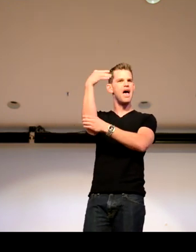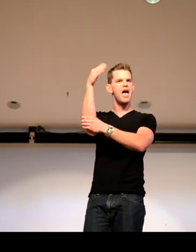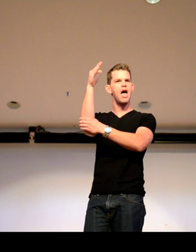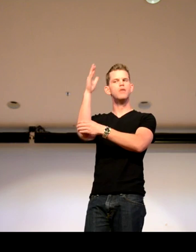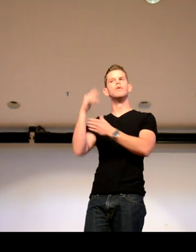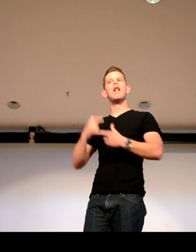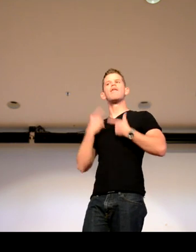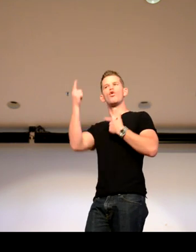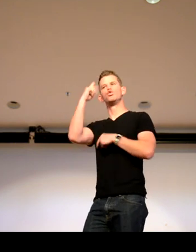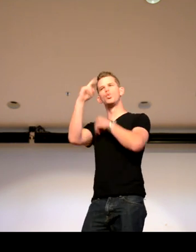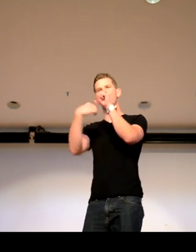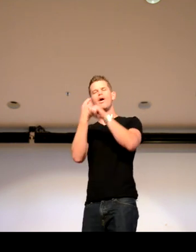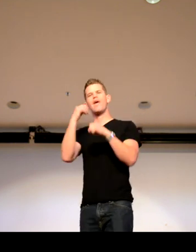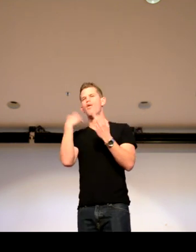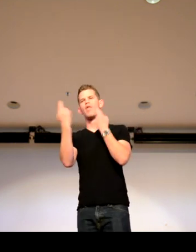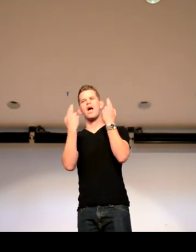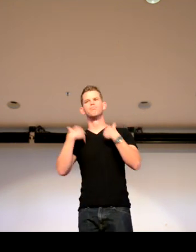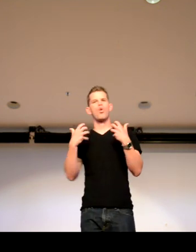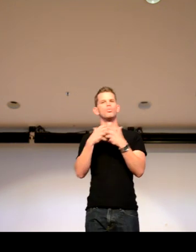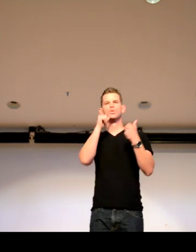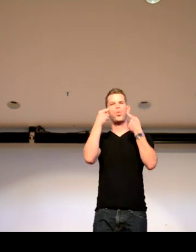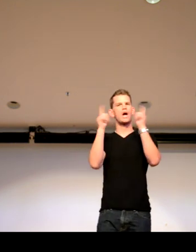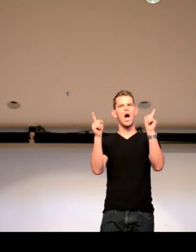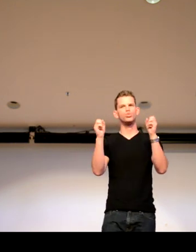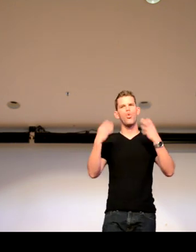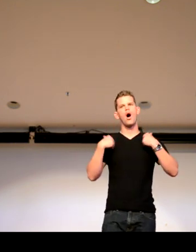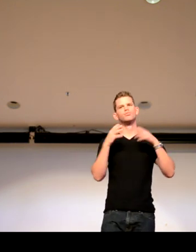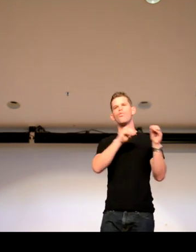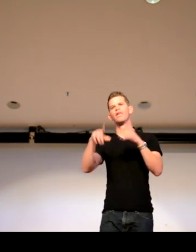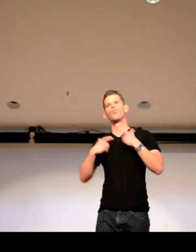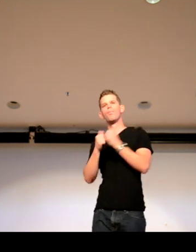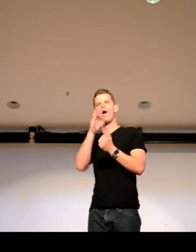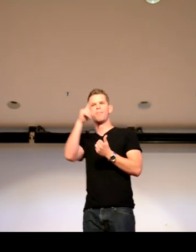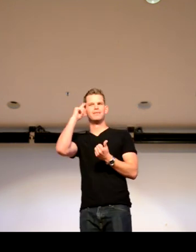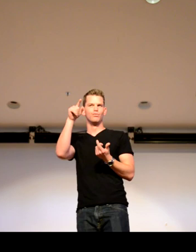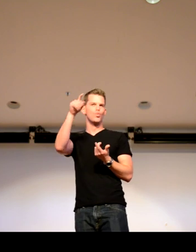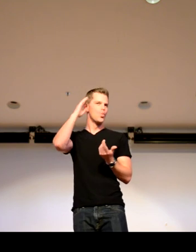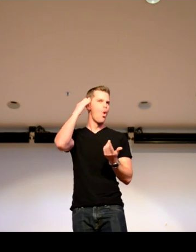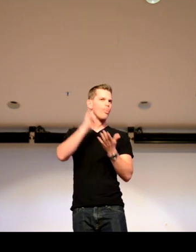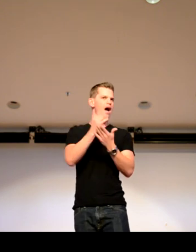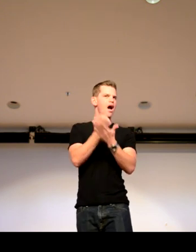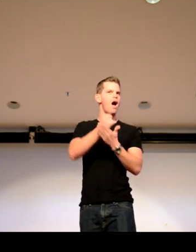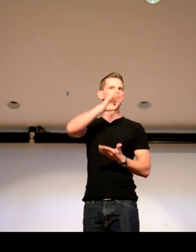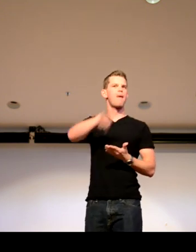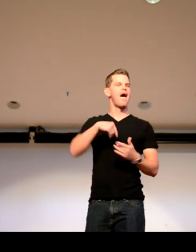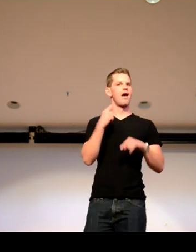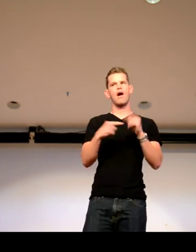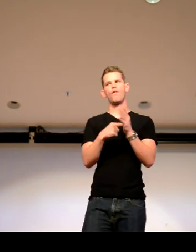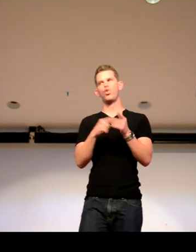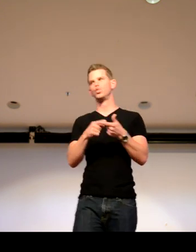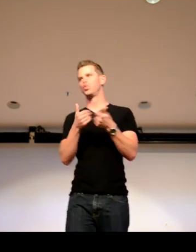And that's near Six Flags. And I lived there for a couple years. And then I realized that it wasn't working out. So then I would be back in with my mom. Because, you know, the economy